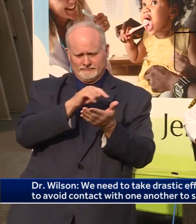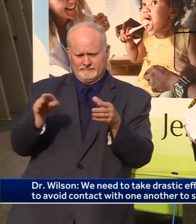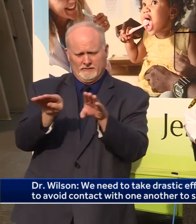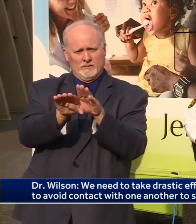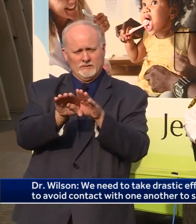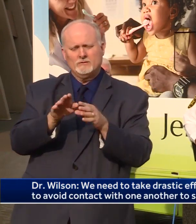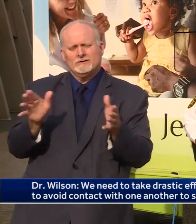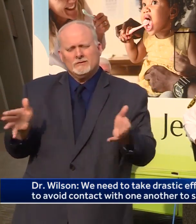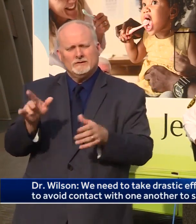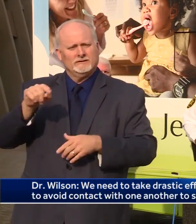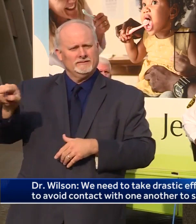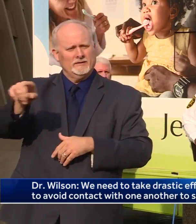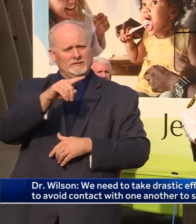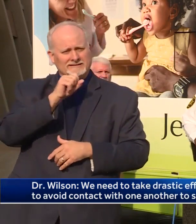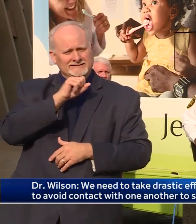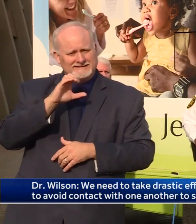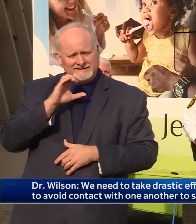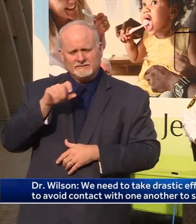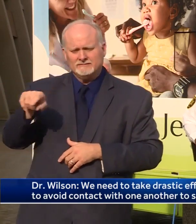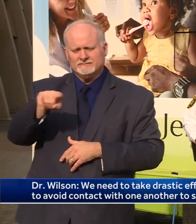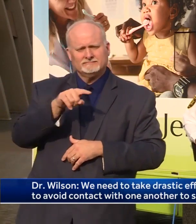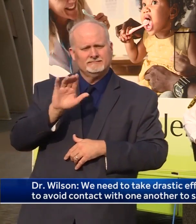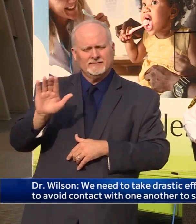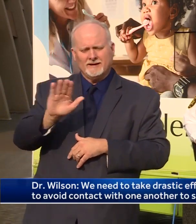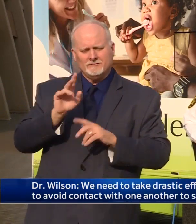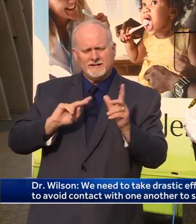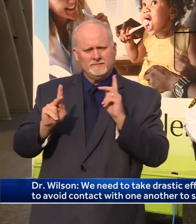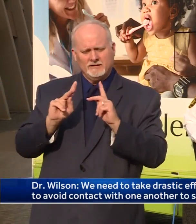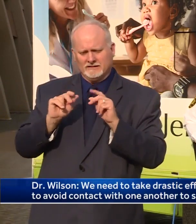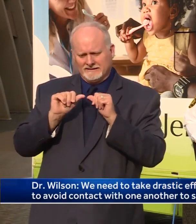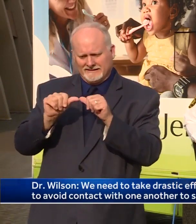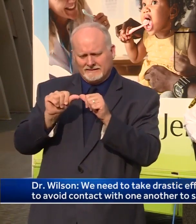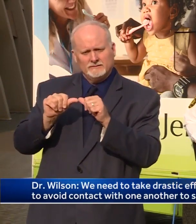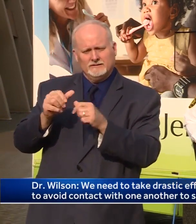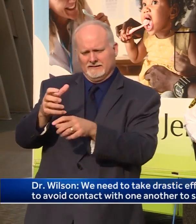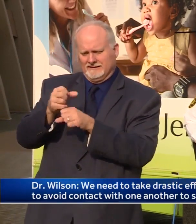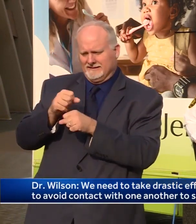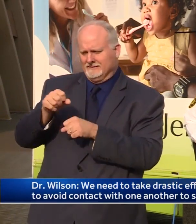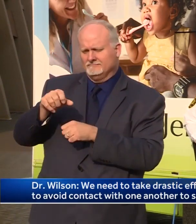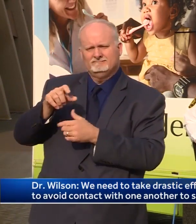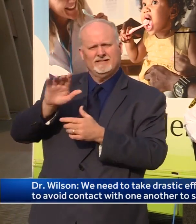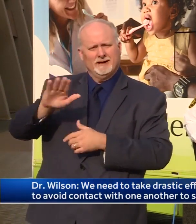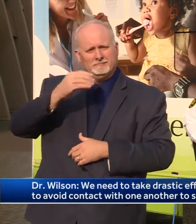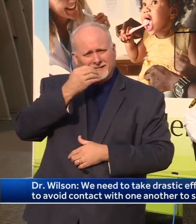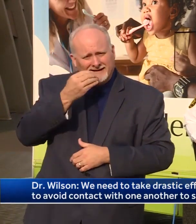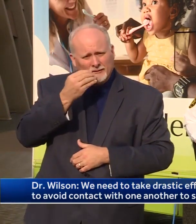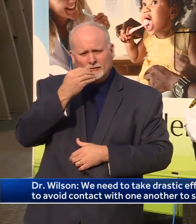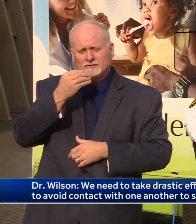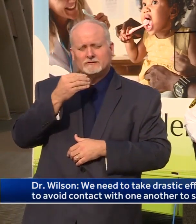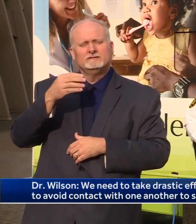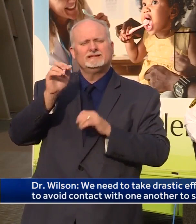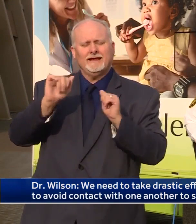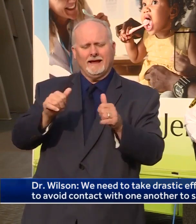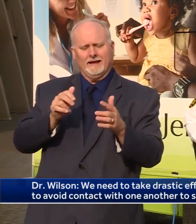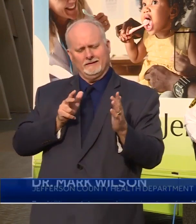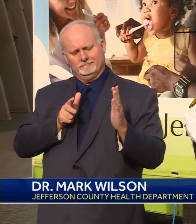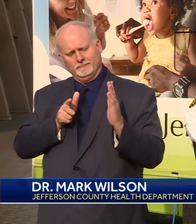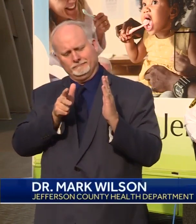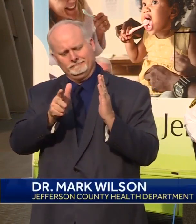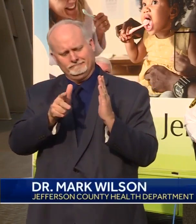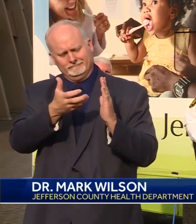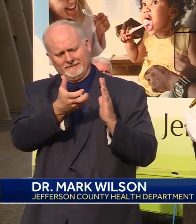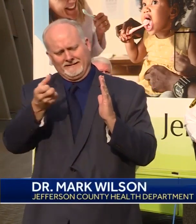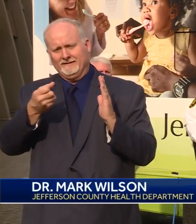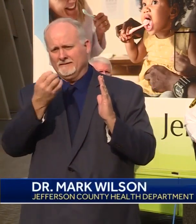to be sure that their clients continue to get needed meals via curbside pickup or